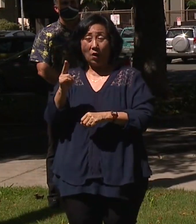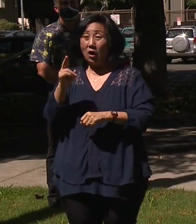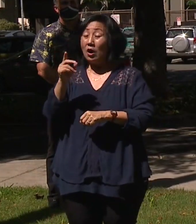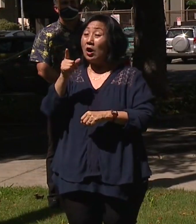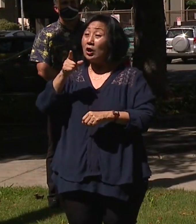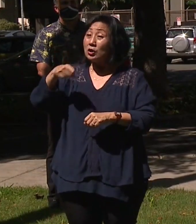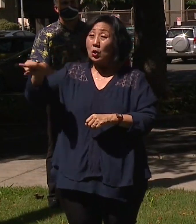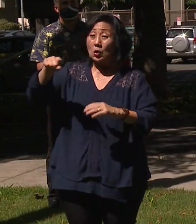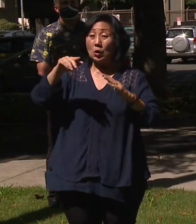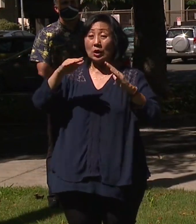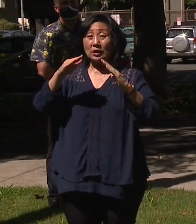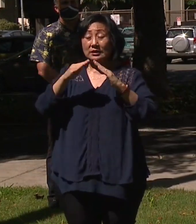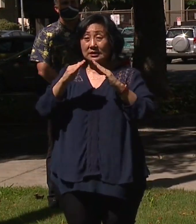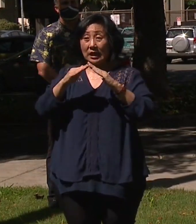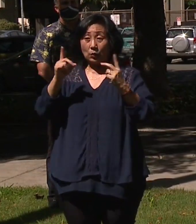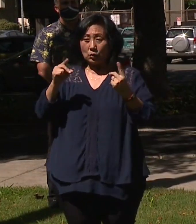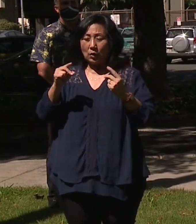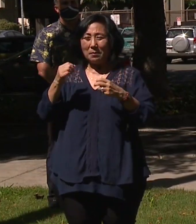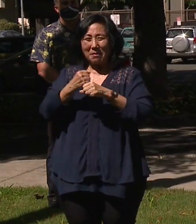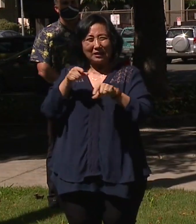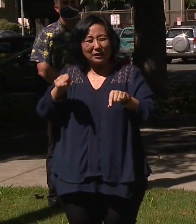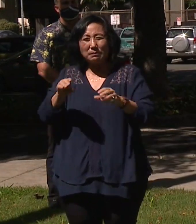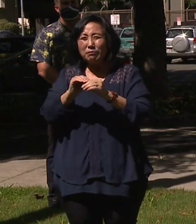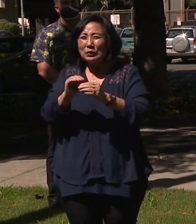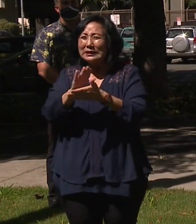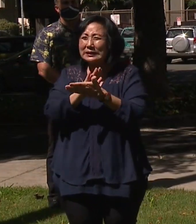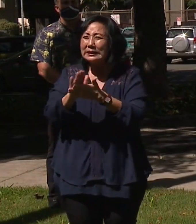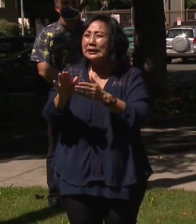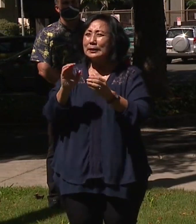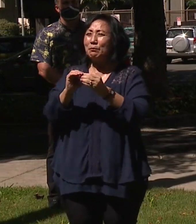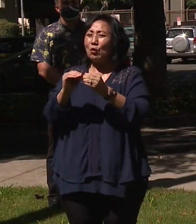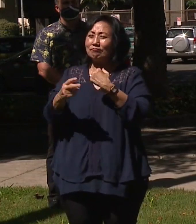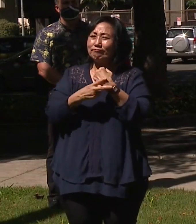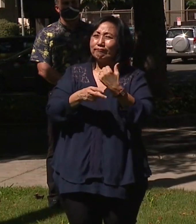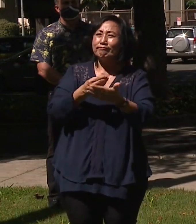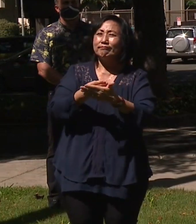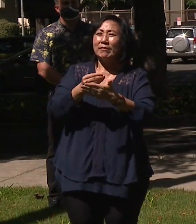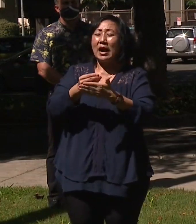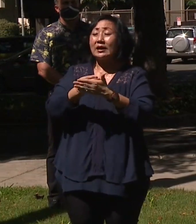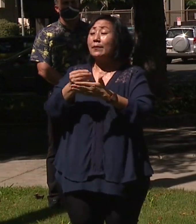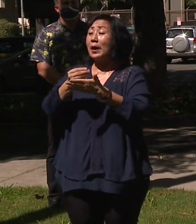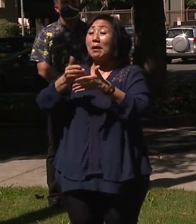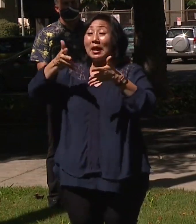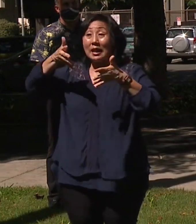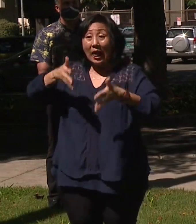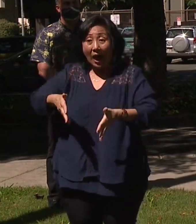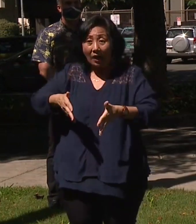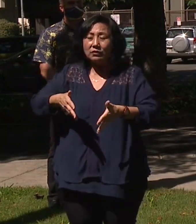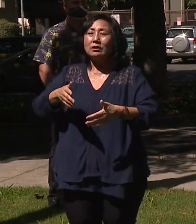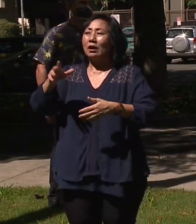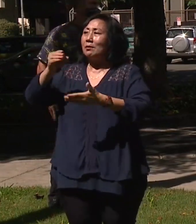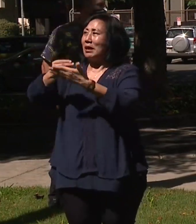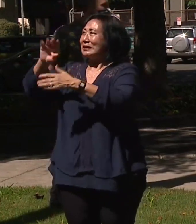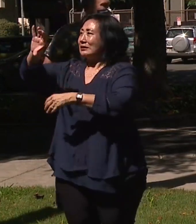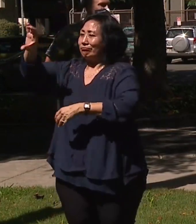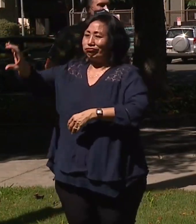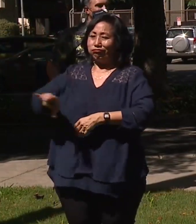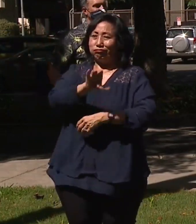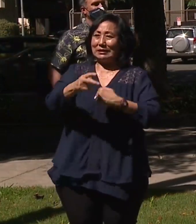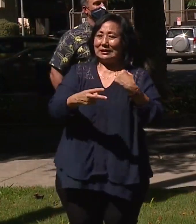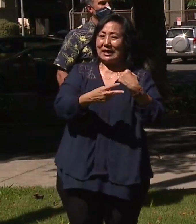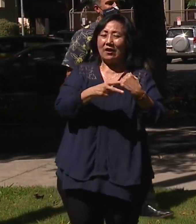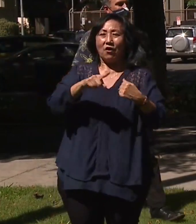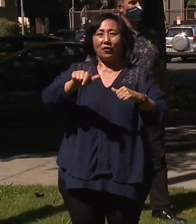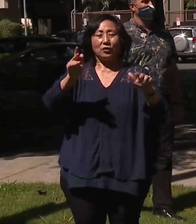us more green, more efficient, and leave more dollars in the coffers of the city for other types of projects. Brody and Nicole, you want to come up? You can hold